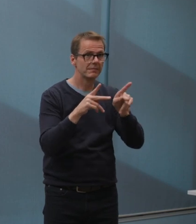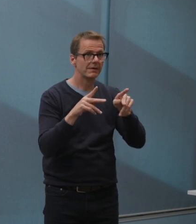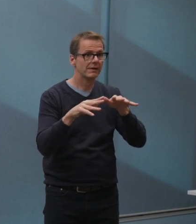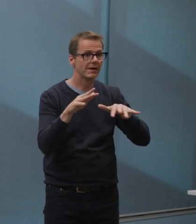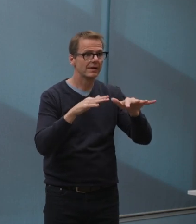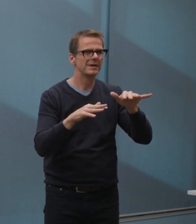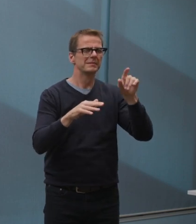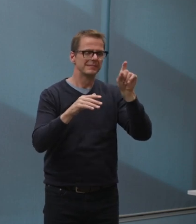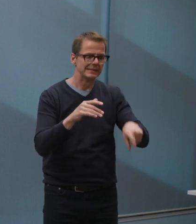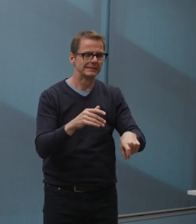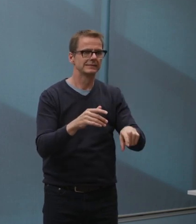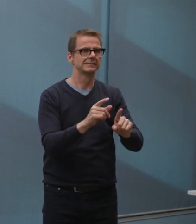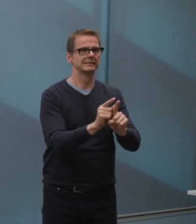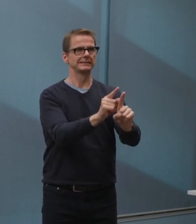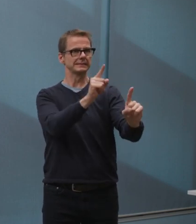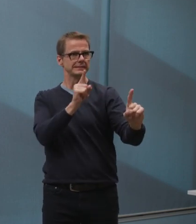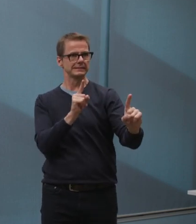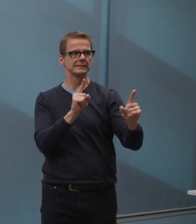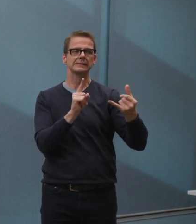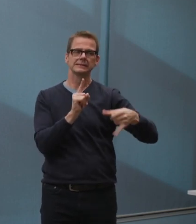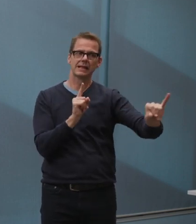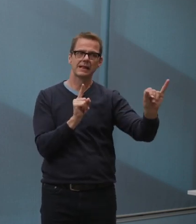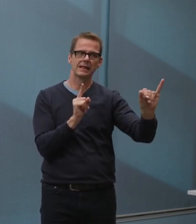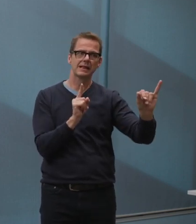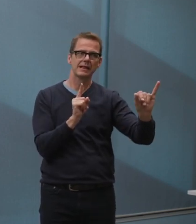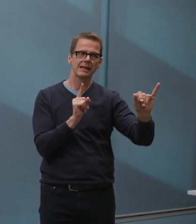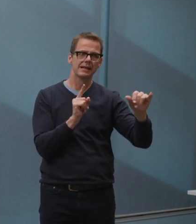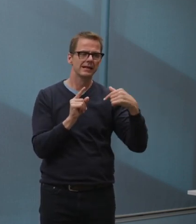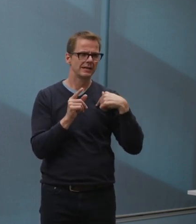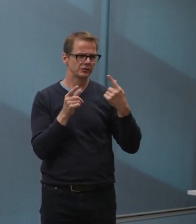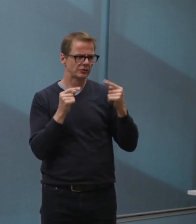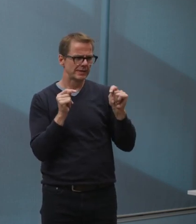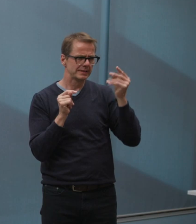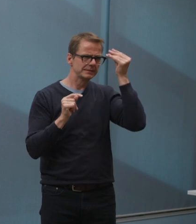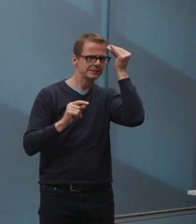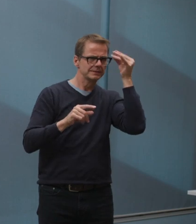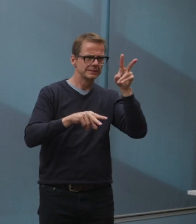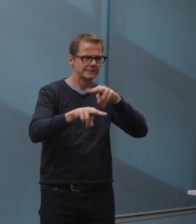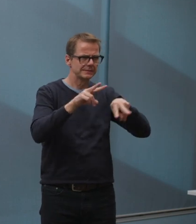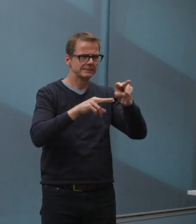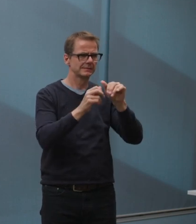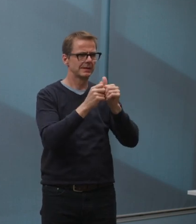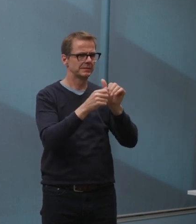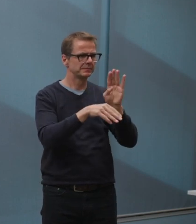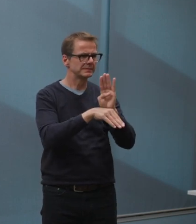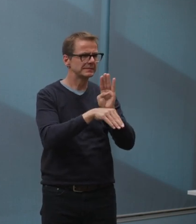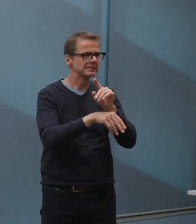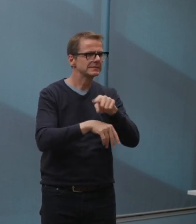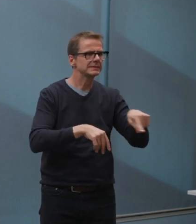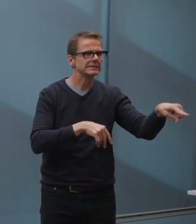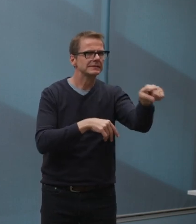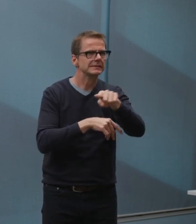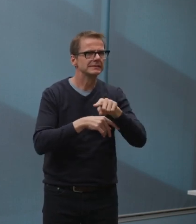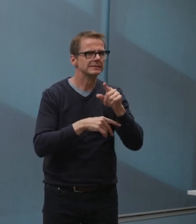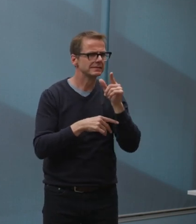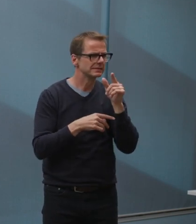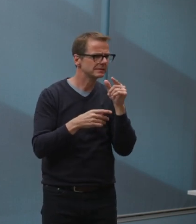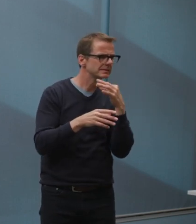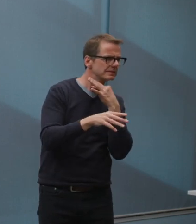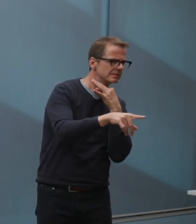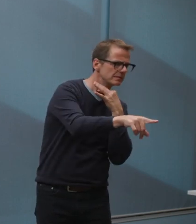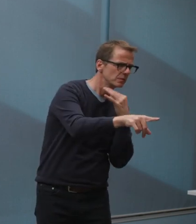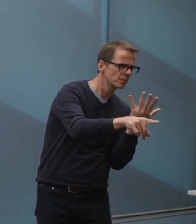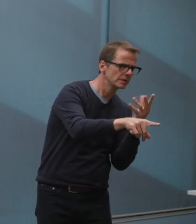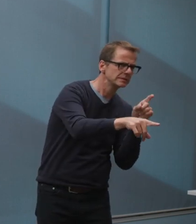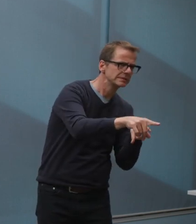So those are the things that we're doing is we're we're in a preparation phase, but certainly we'd like more clarity from the province in